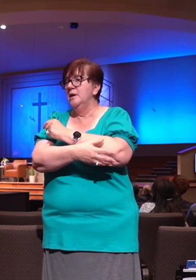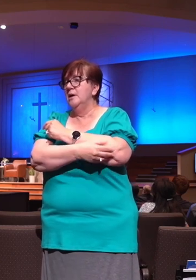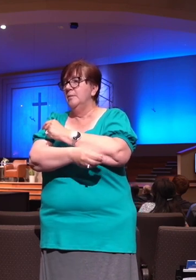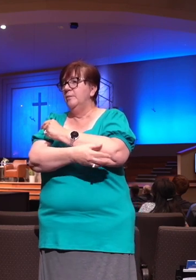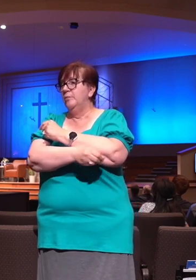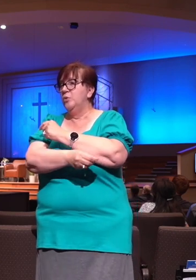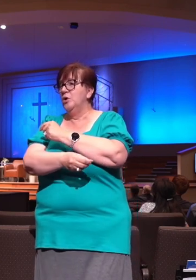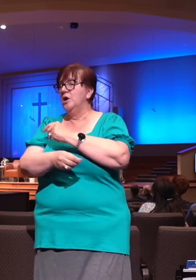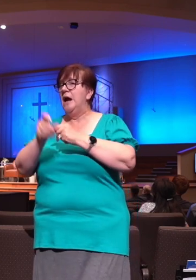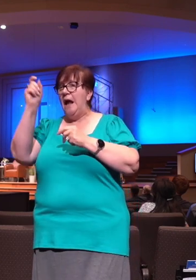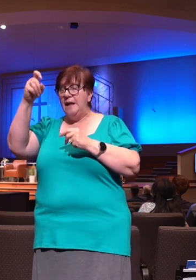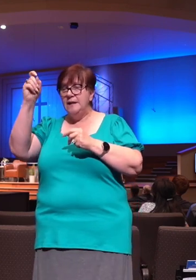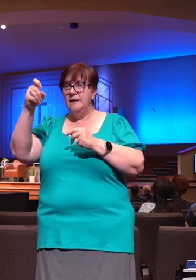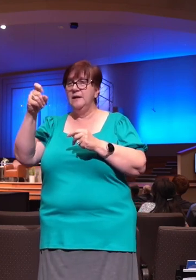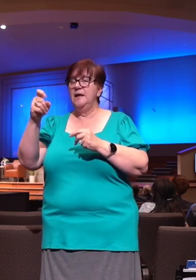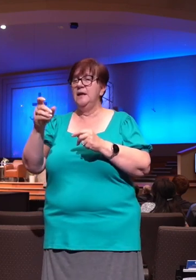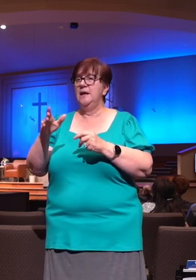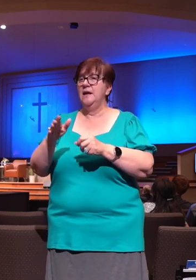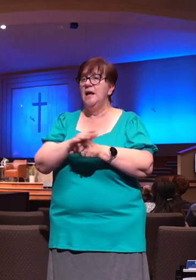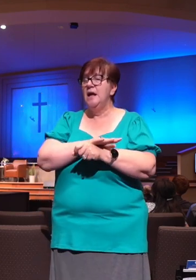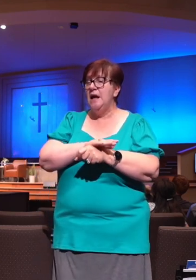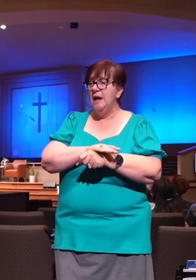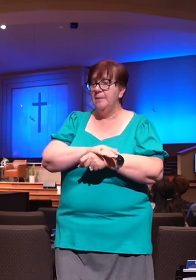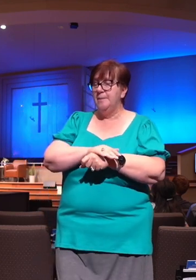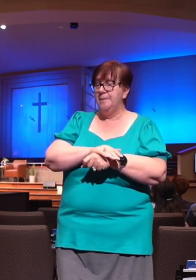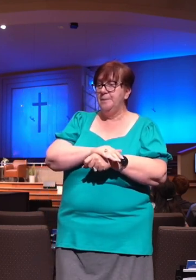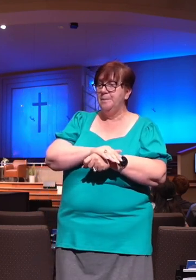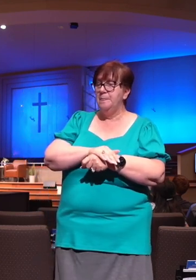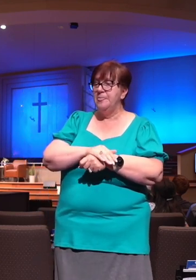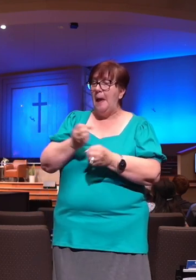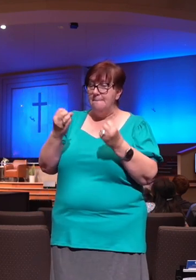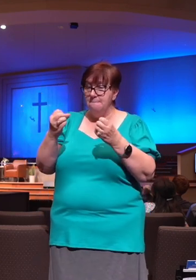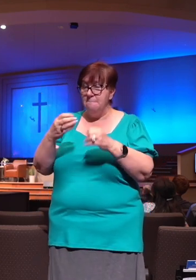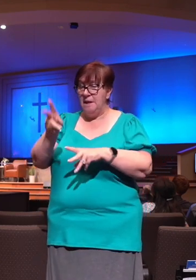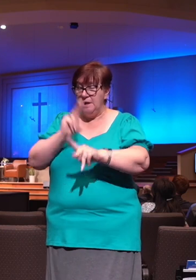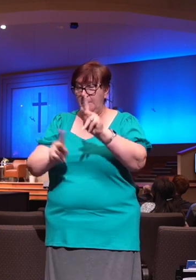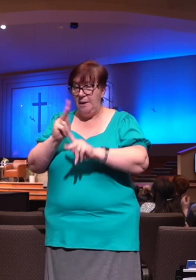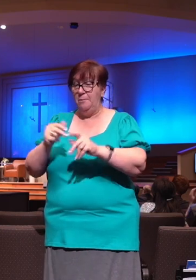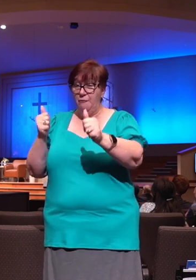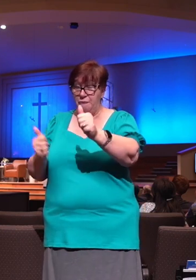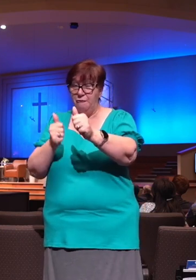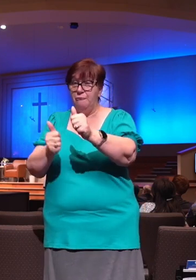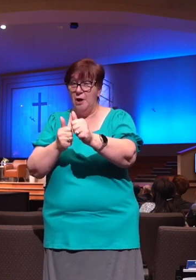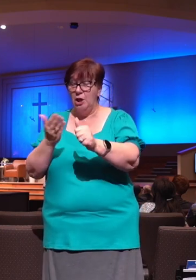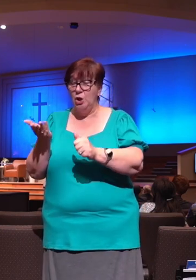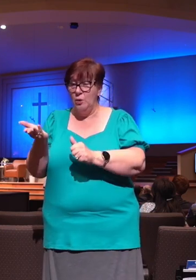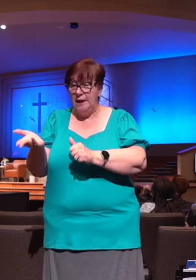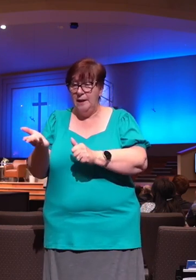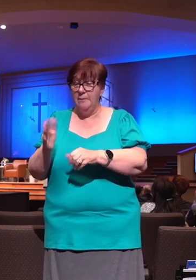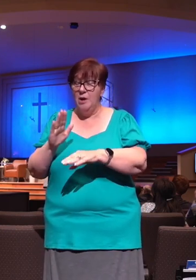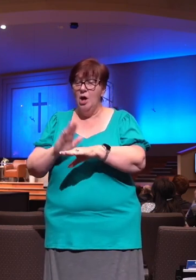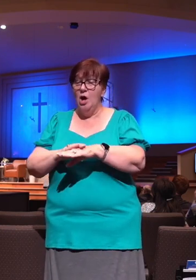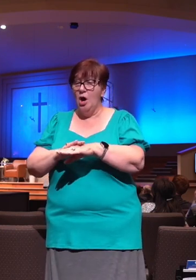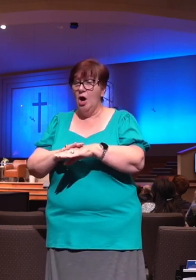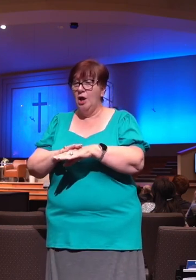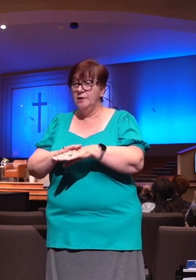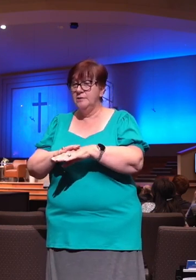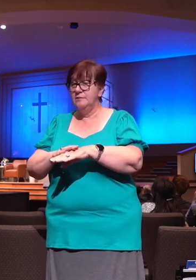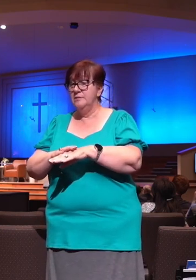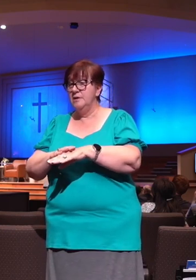online has amassed millions and millions of followers. He's had a national audience now, been on all the major news outlets. And what he does is he